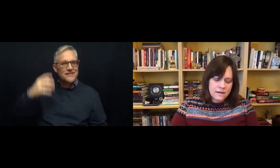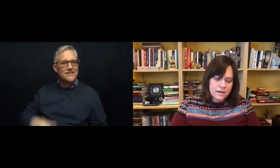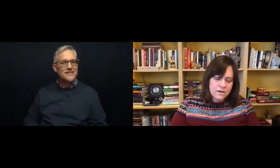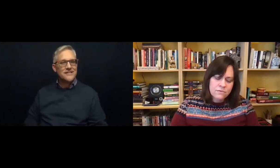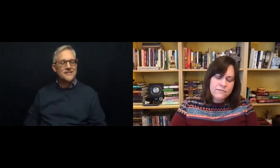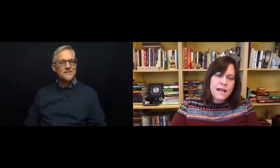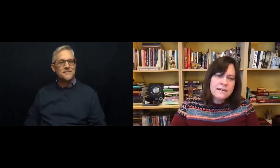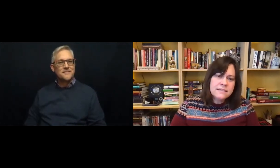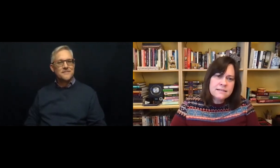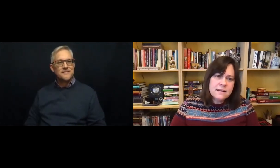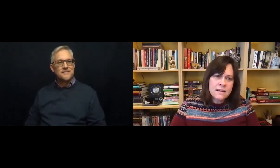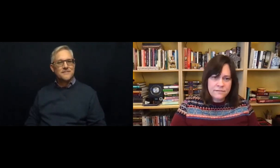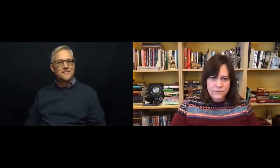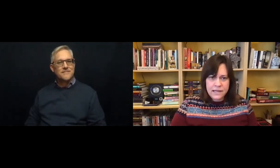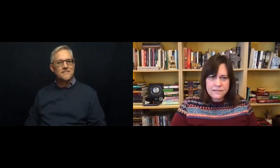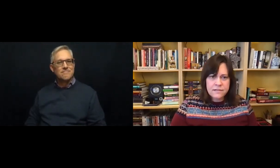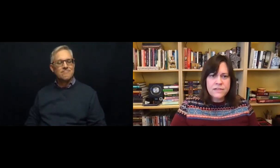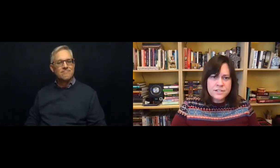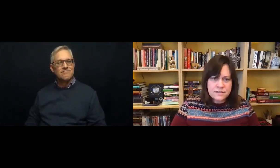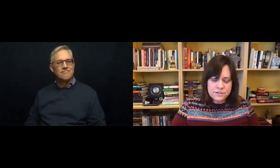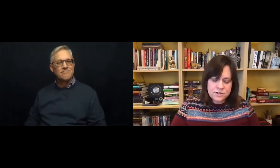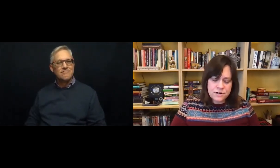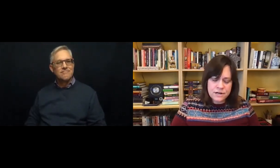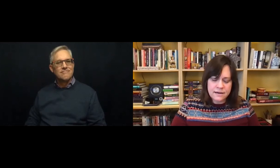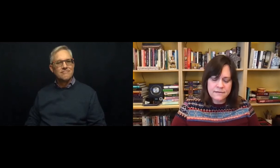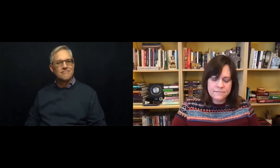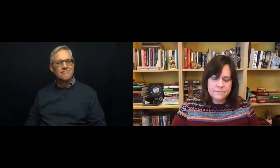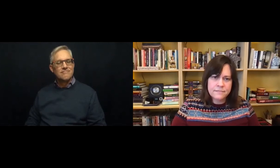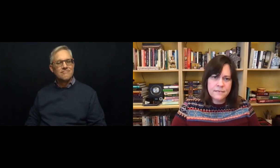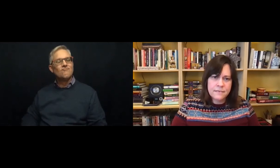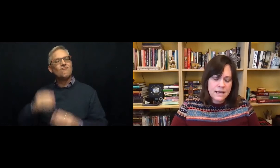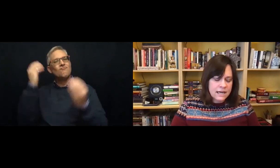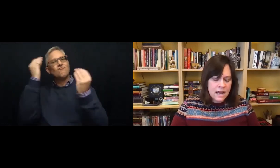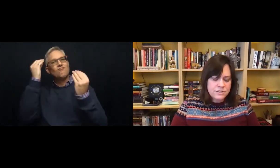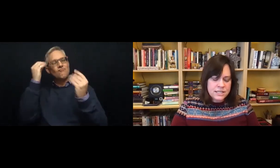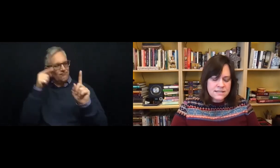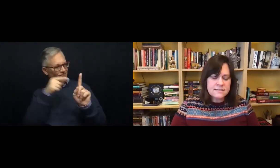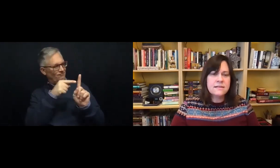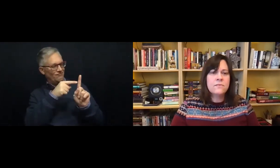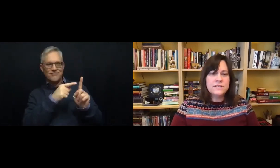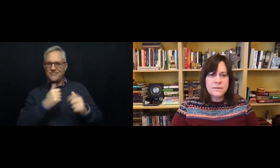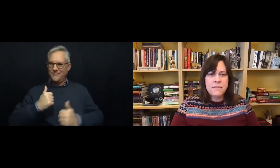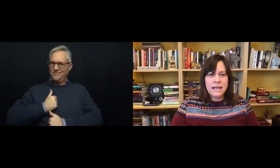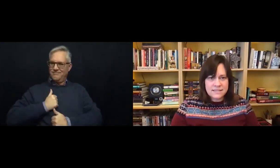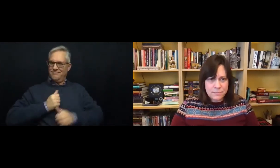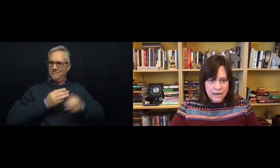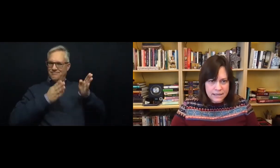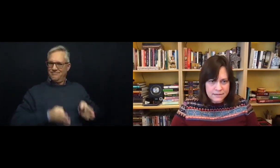reflect reflect on the faith of the centurion and how Jesus was amazed by it